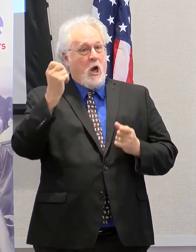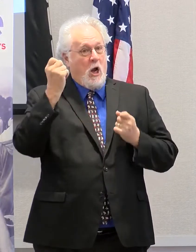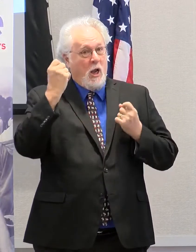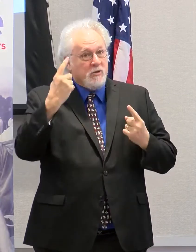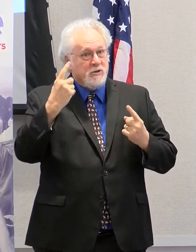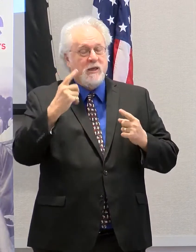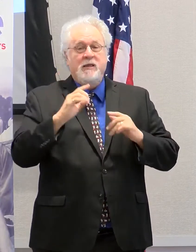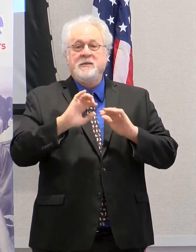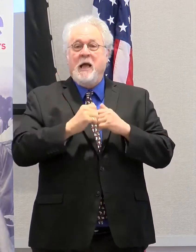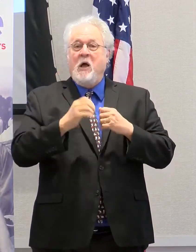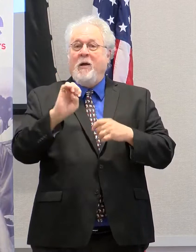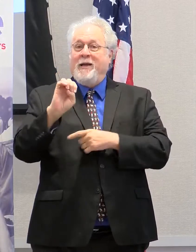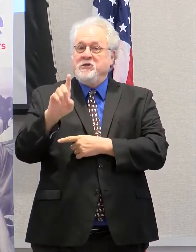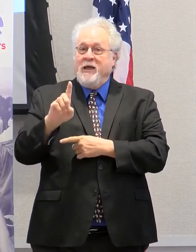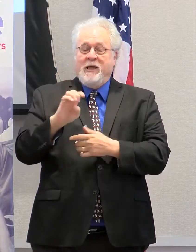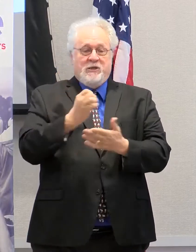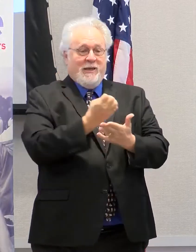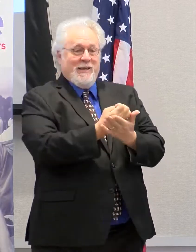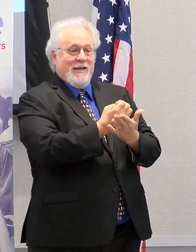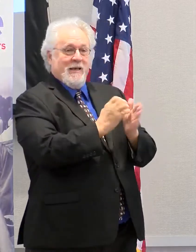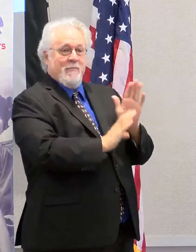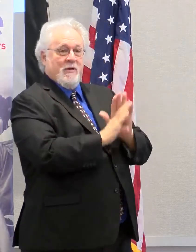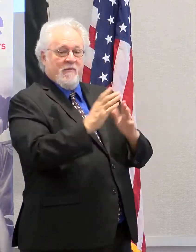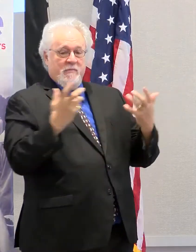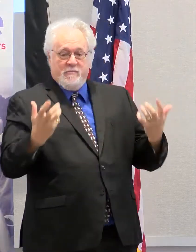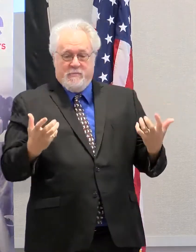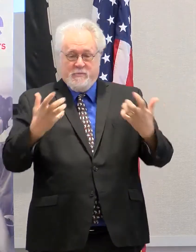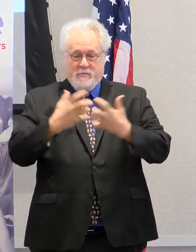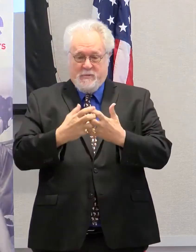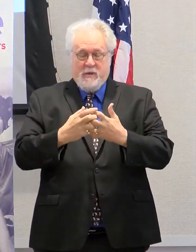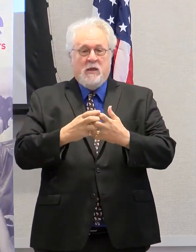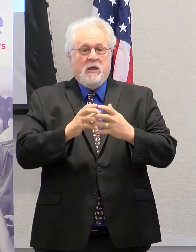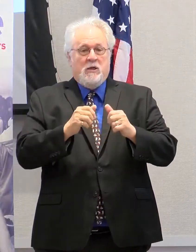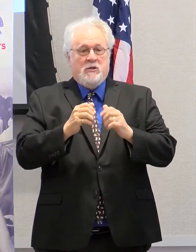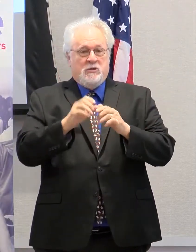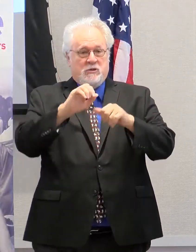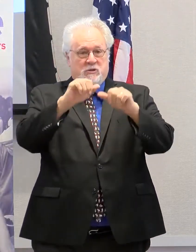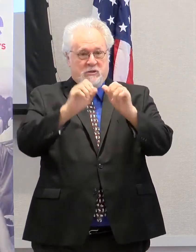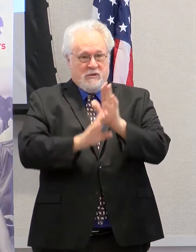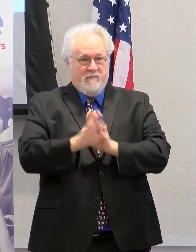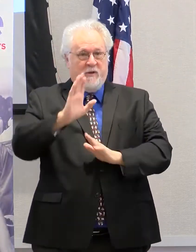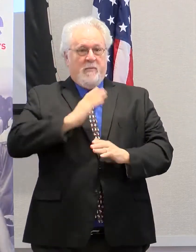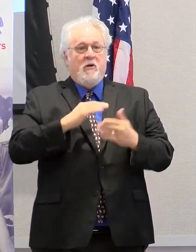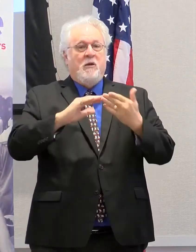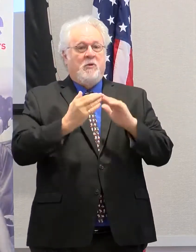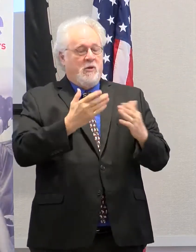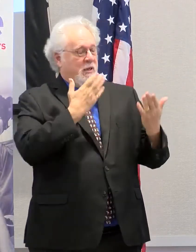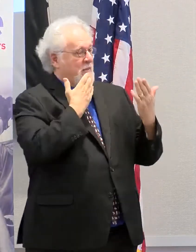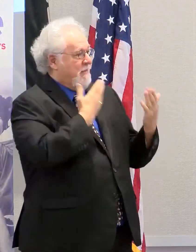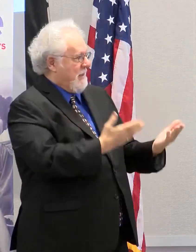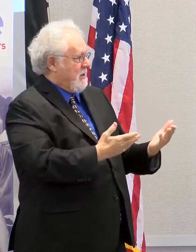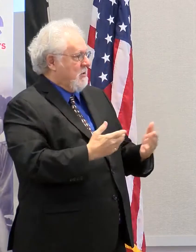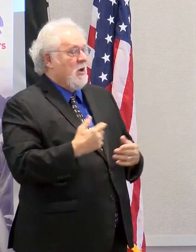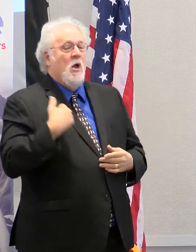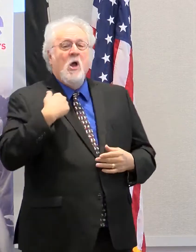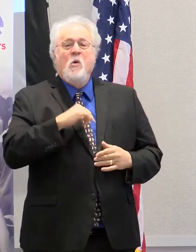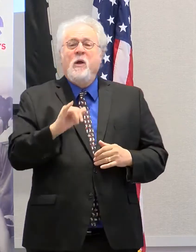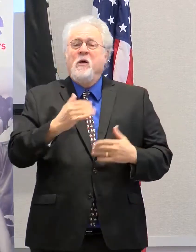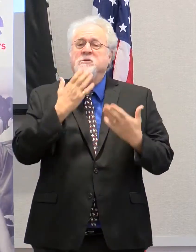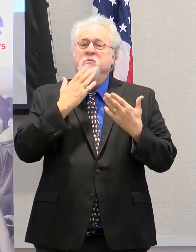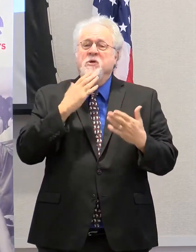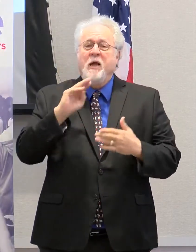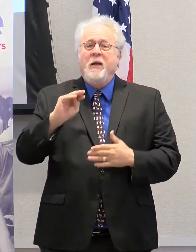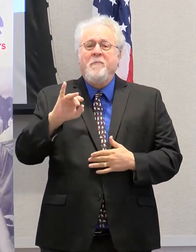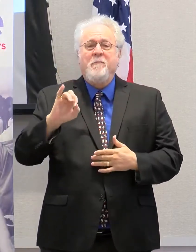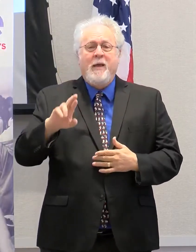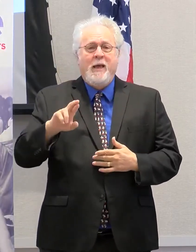education and economic development work together to shape a community. Thank you. We also appreciate the mayor